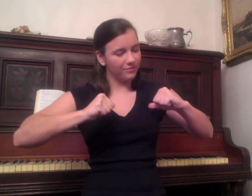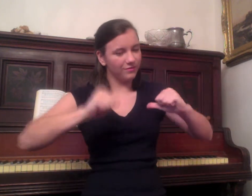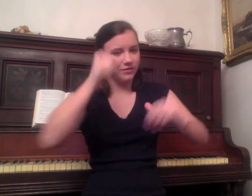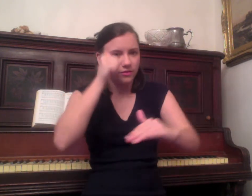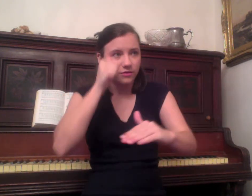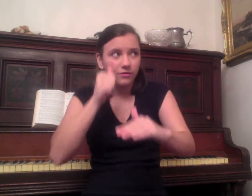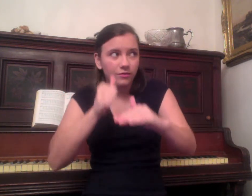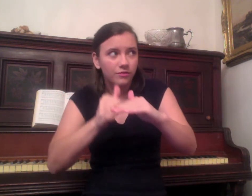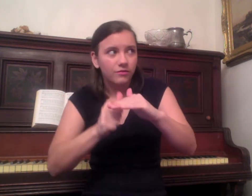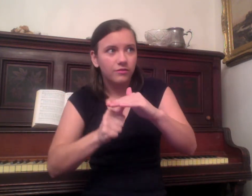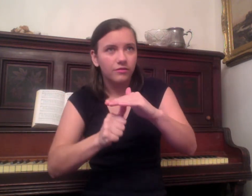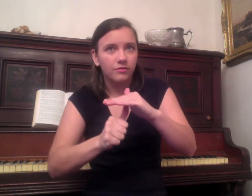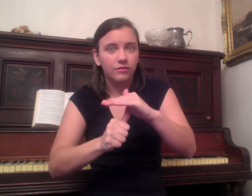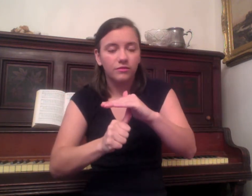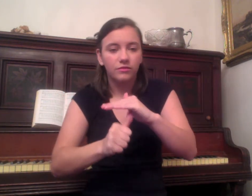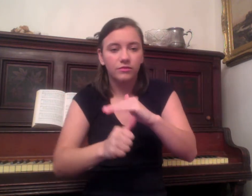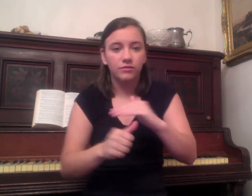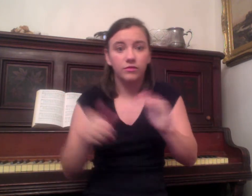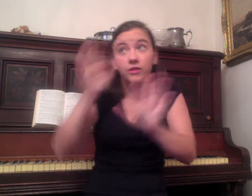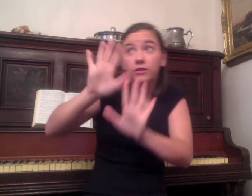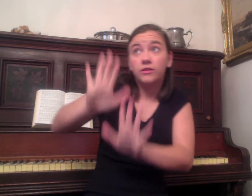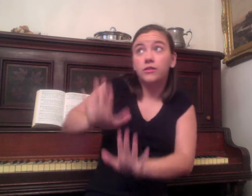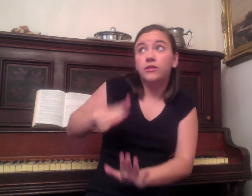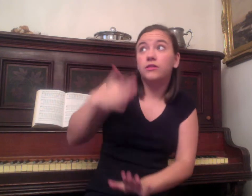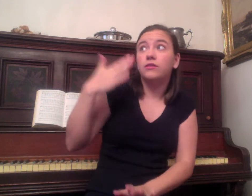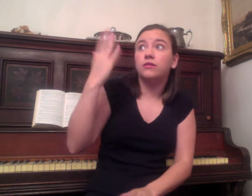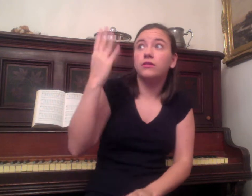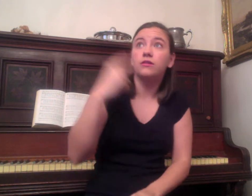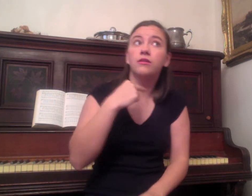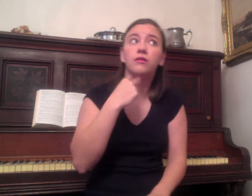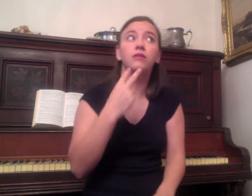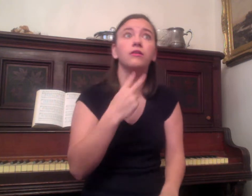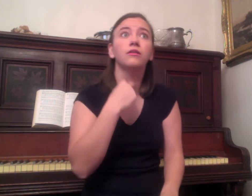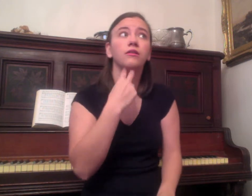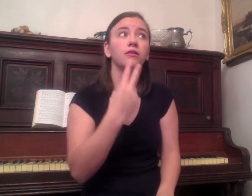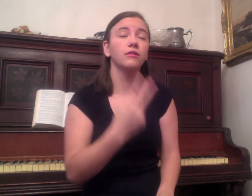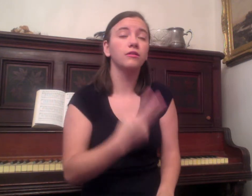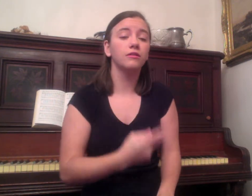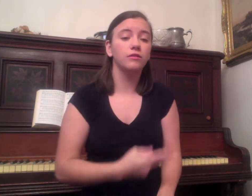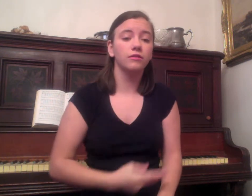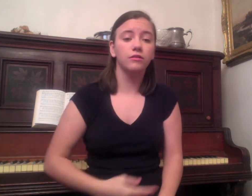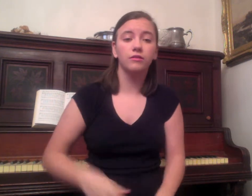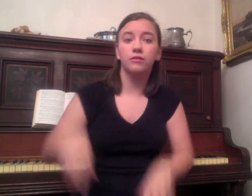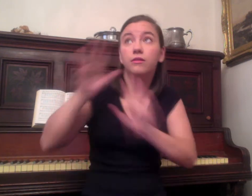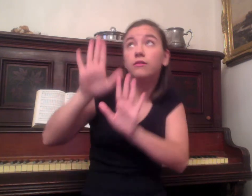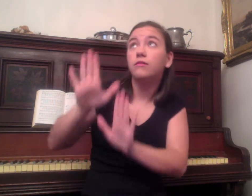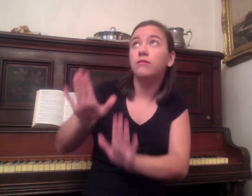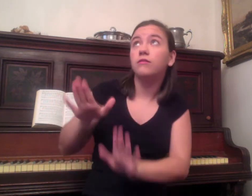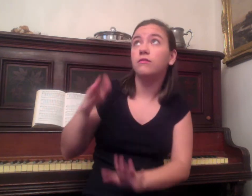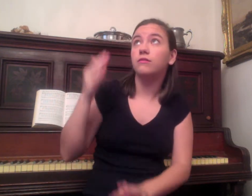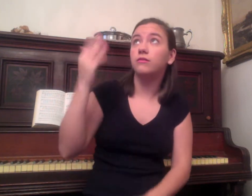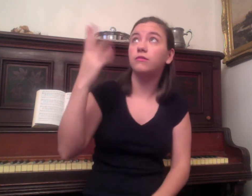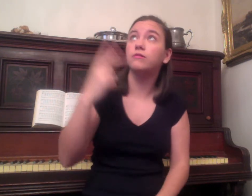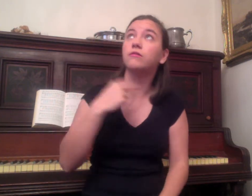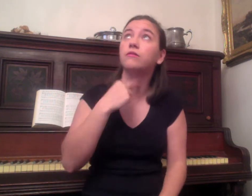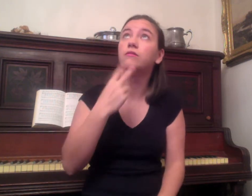to hide, and trembles at his voice, trembles at his